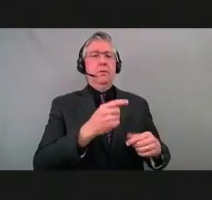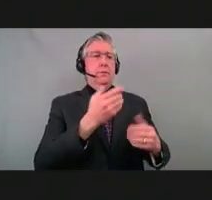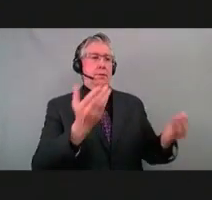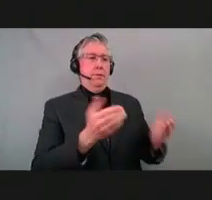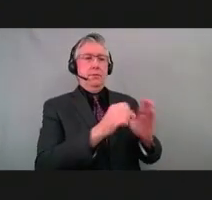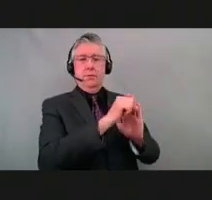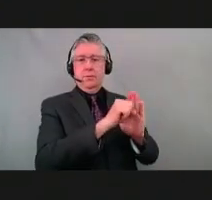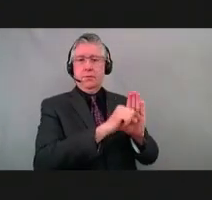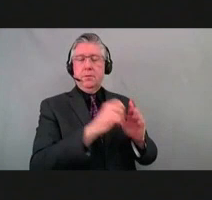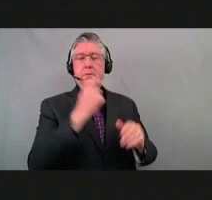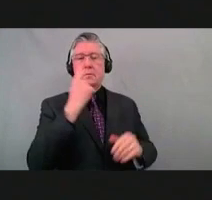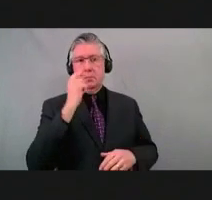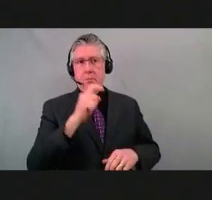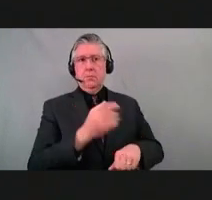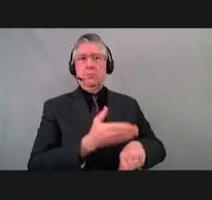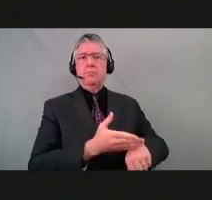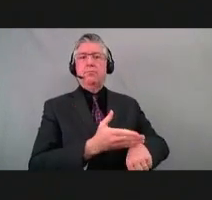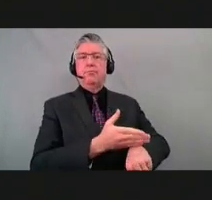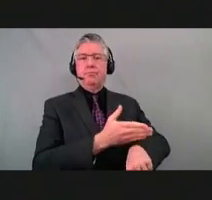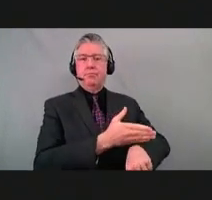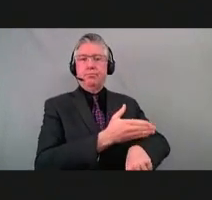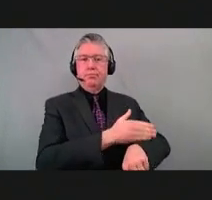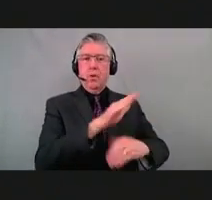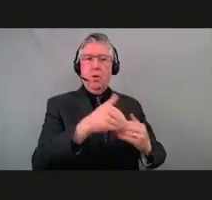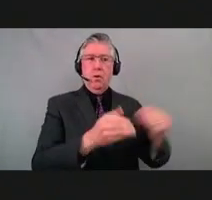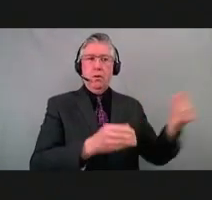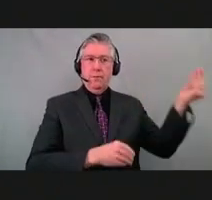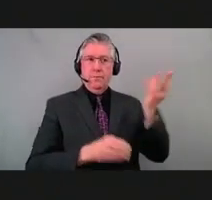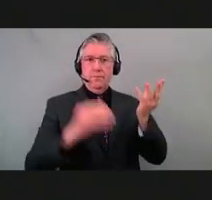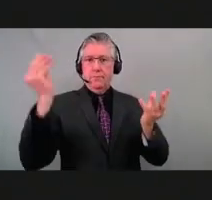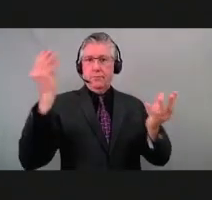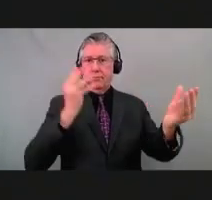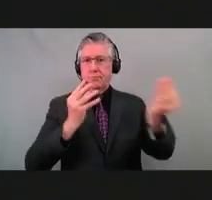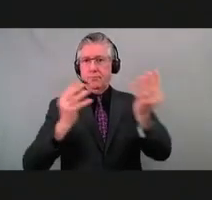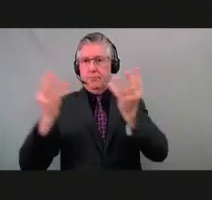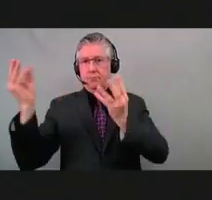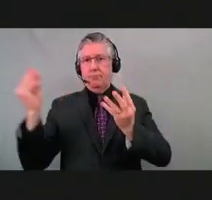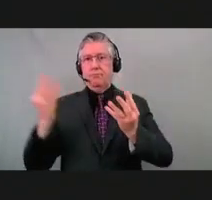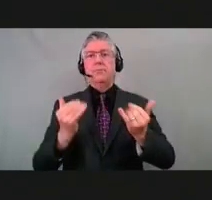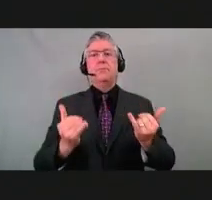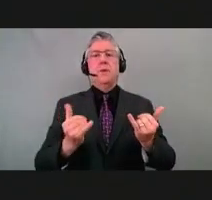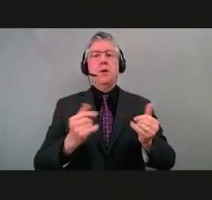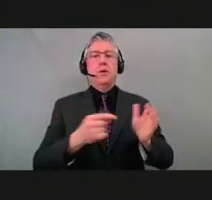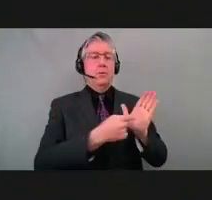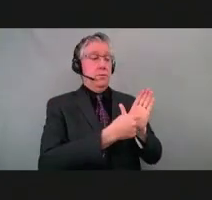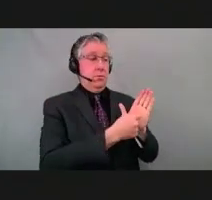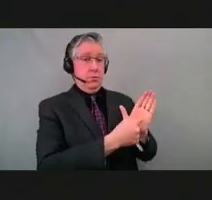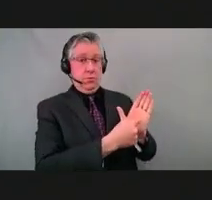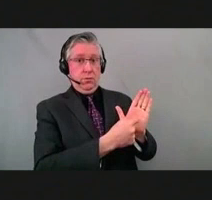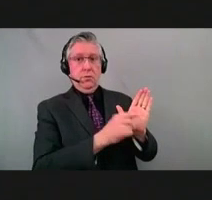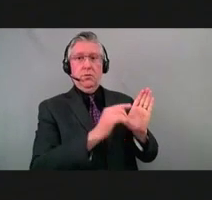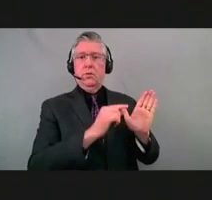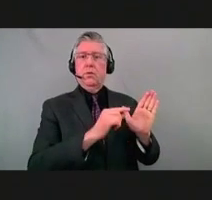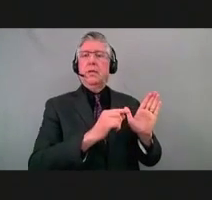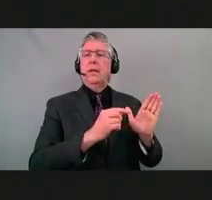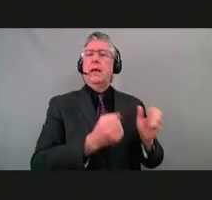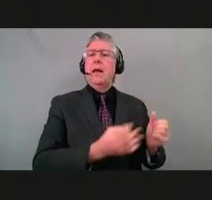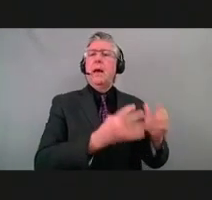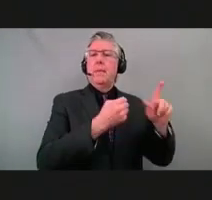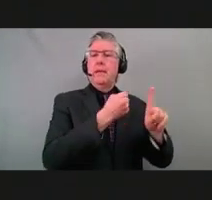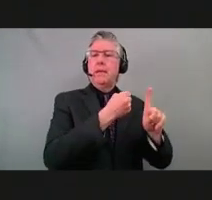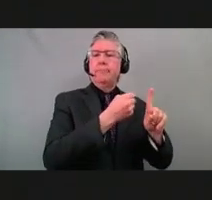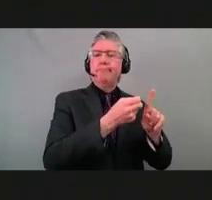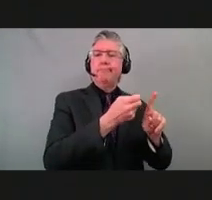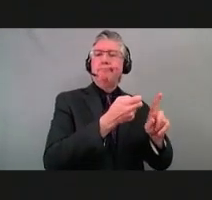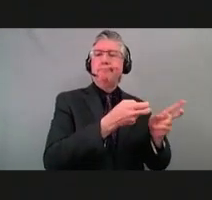improvement in really all of our data indicators at this point. So here showing you our case trends, you can see this red line showing our